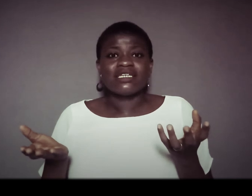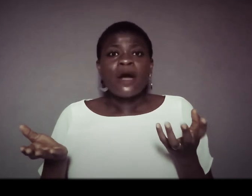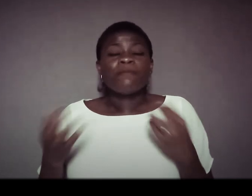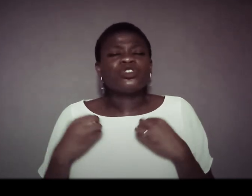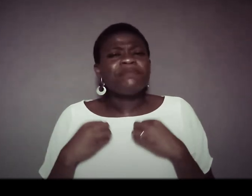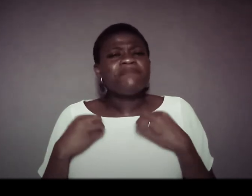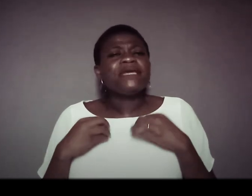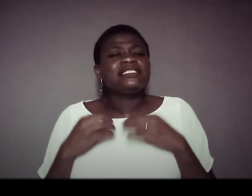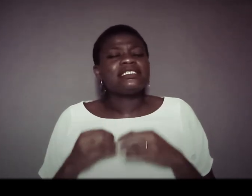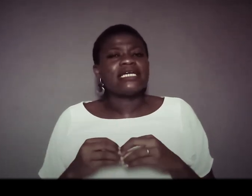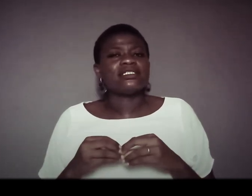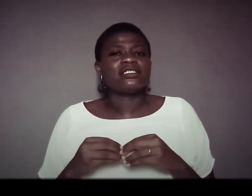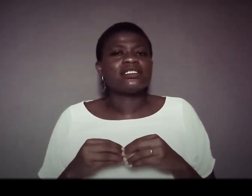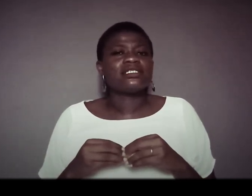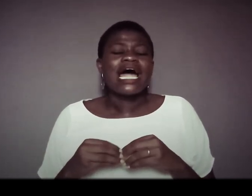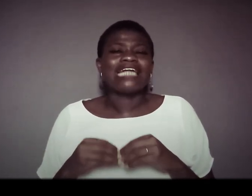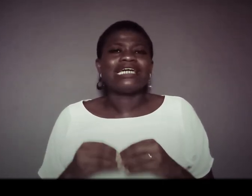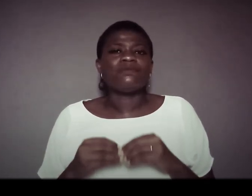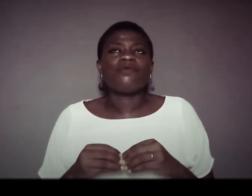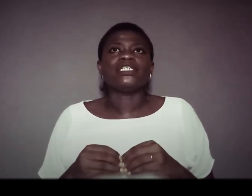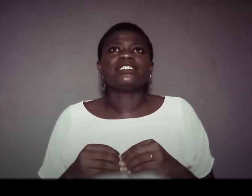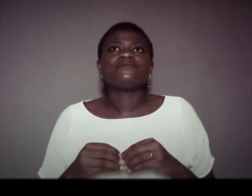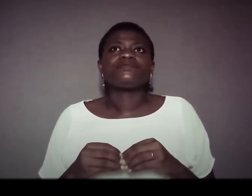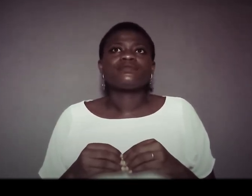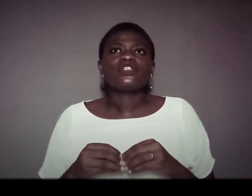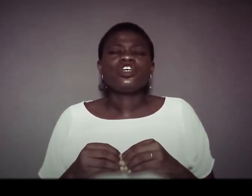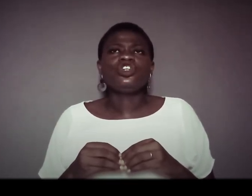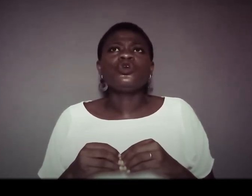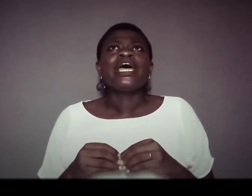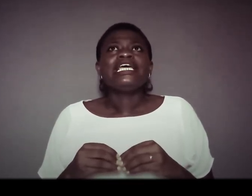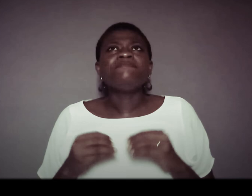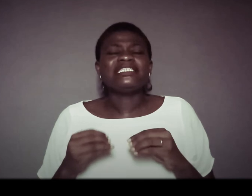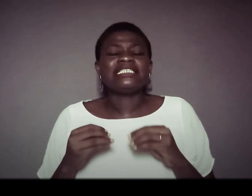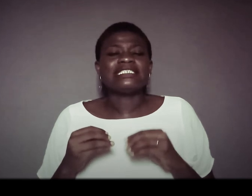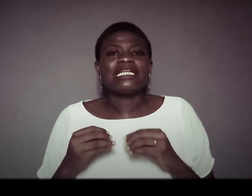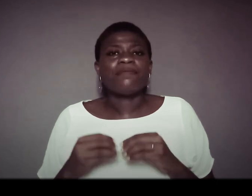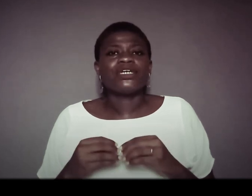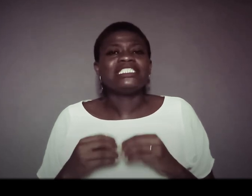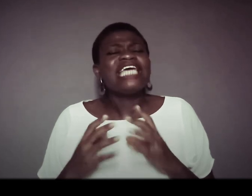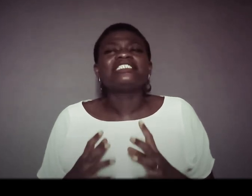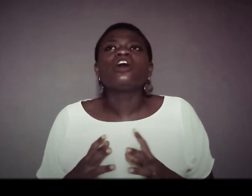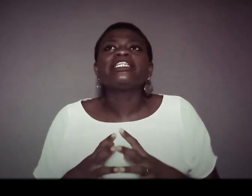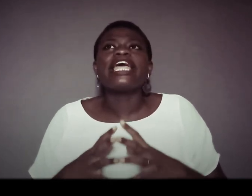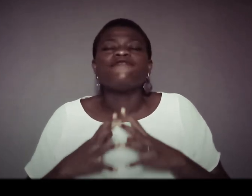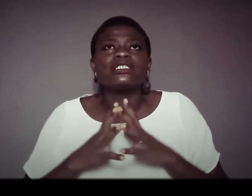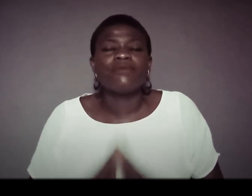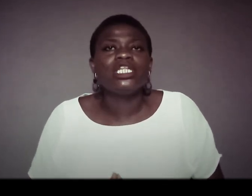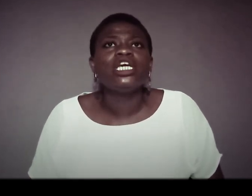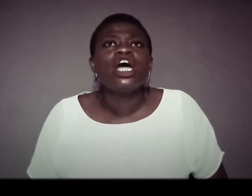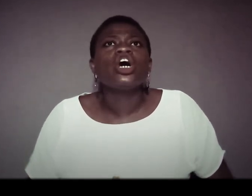but to me it sense at that point you know it made sense at that point yes god gave us money god